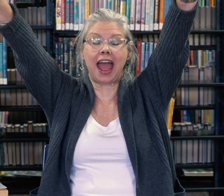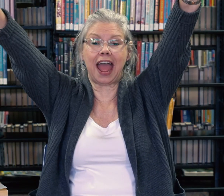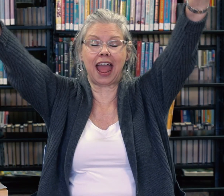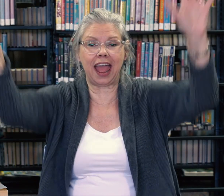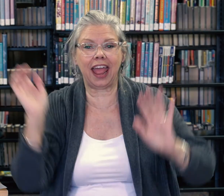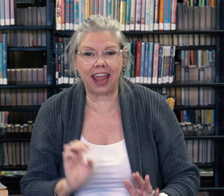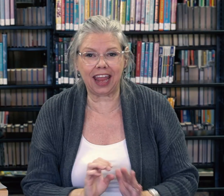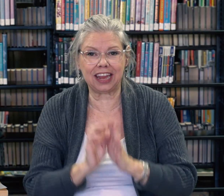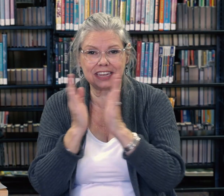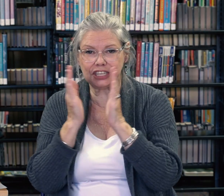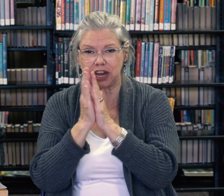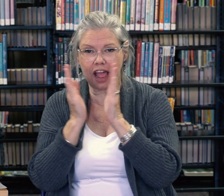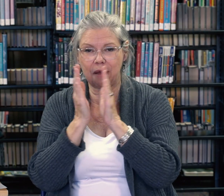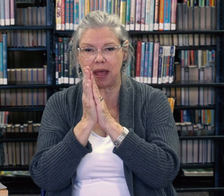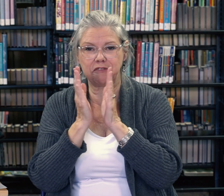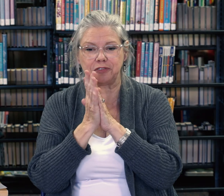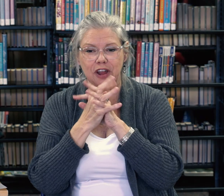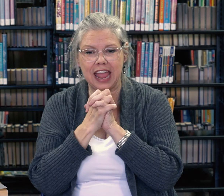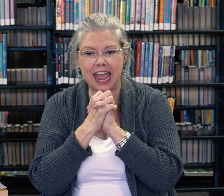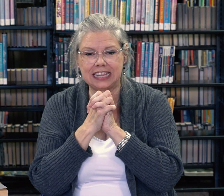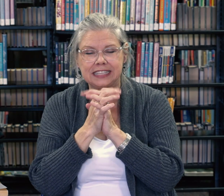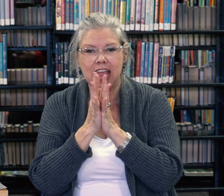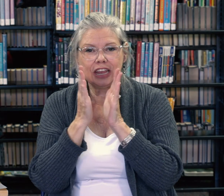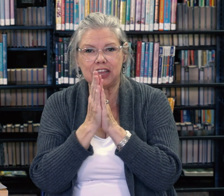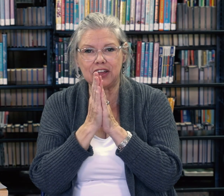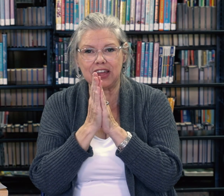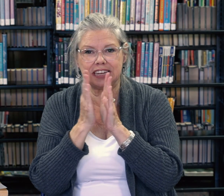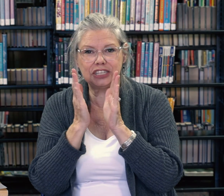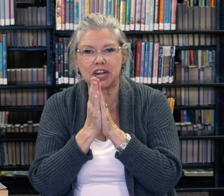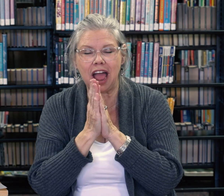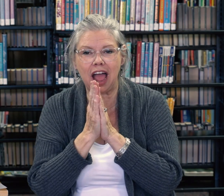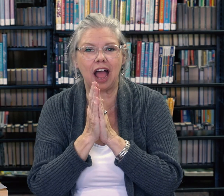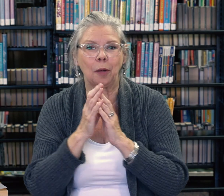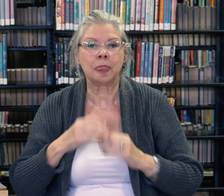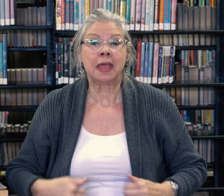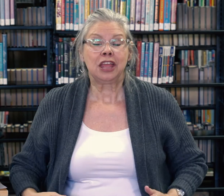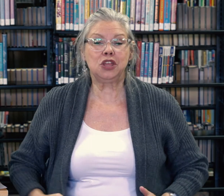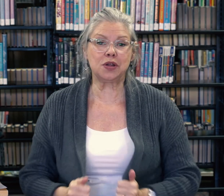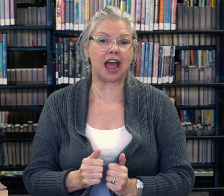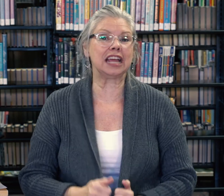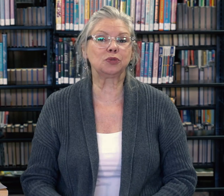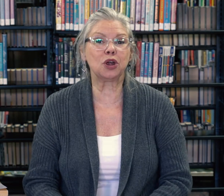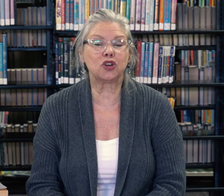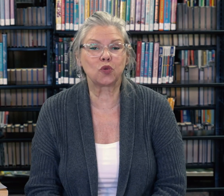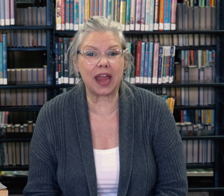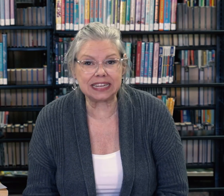good job my friends good job you guys were great